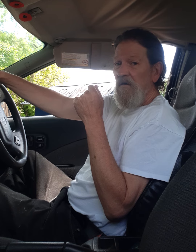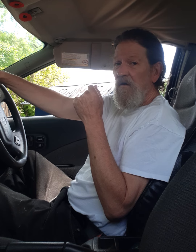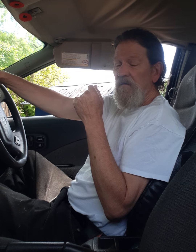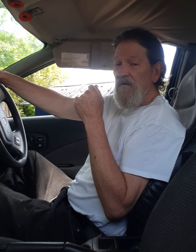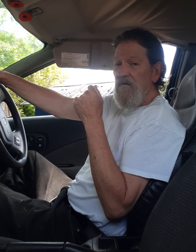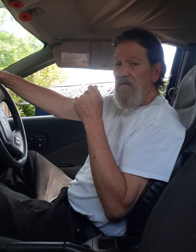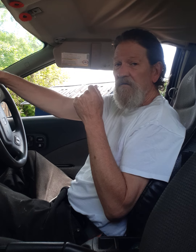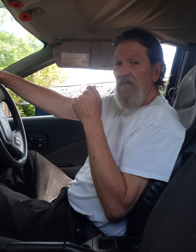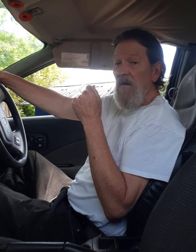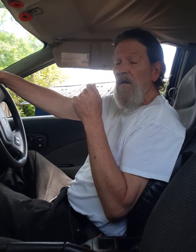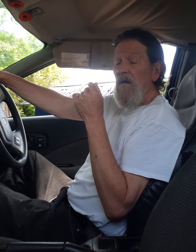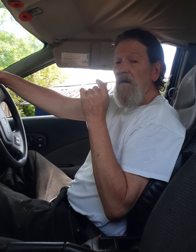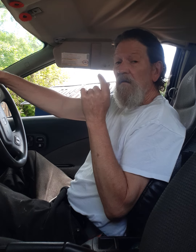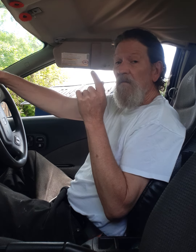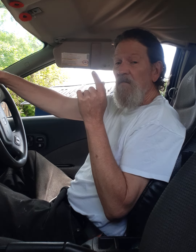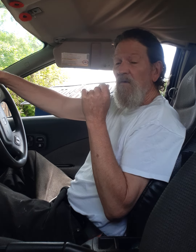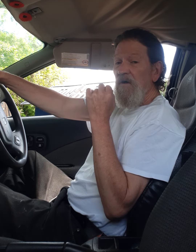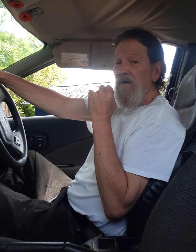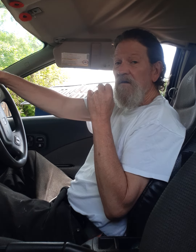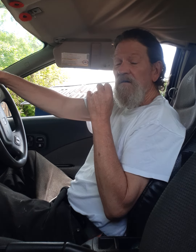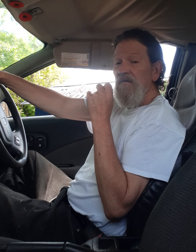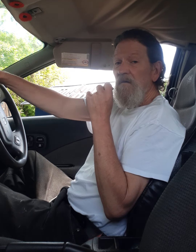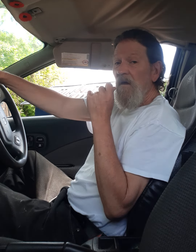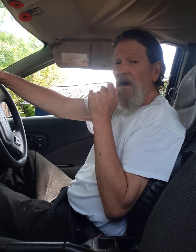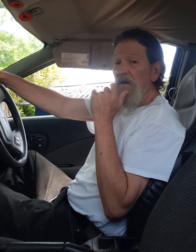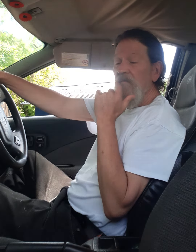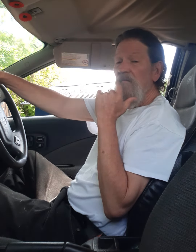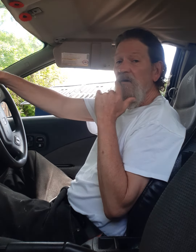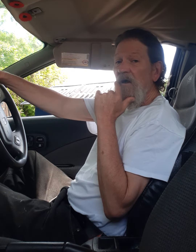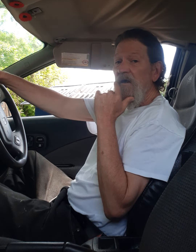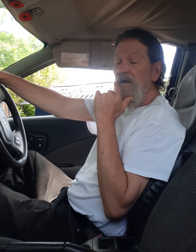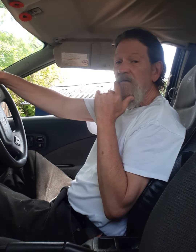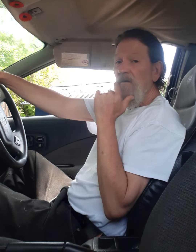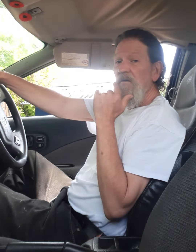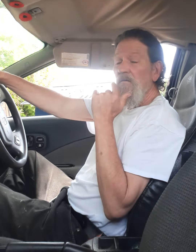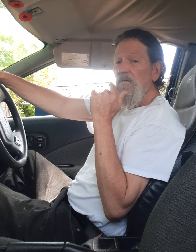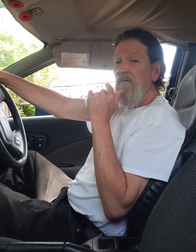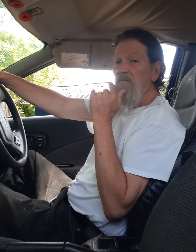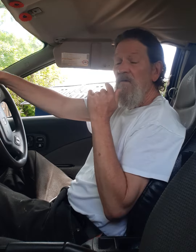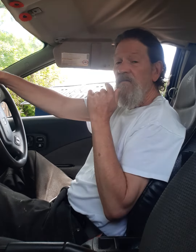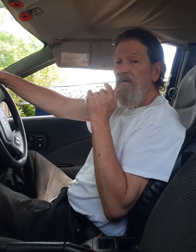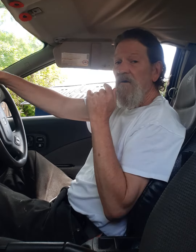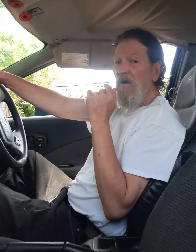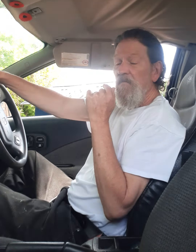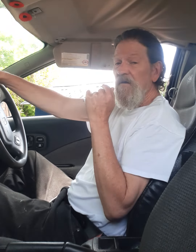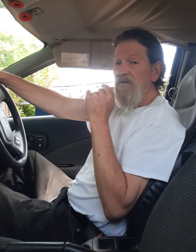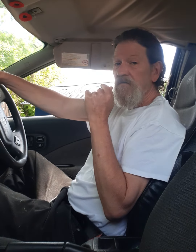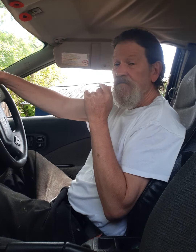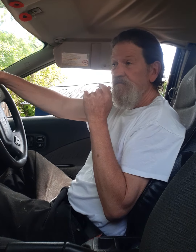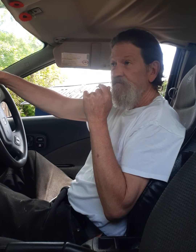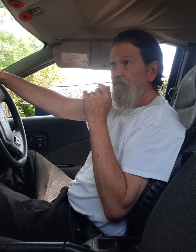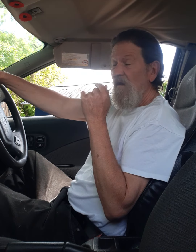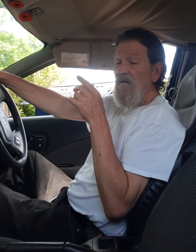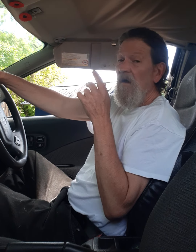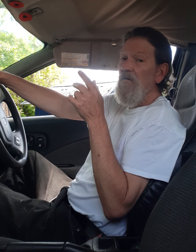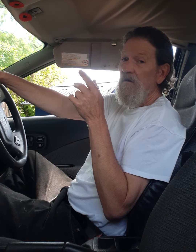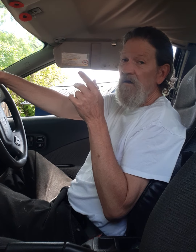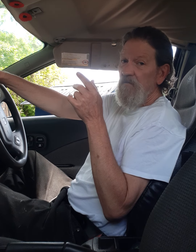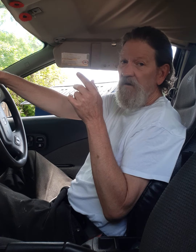comments my point is i never block anyone or remove their comments i realize my